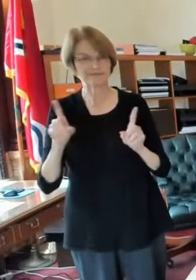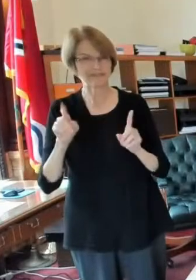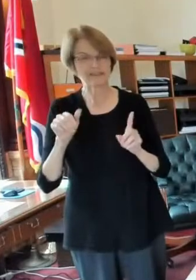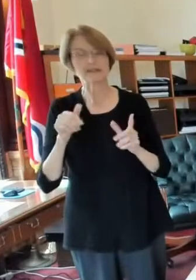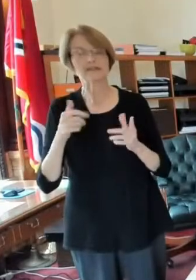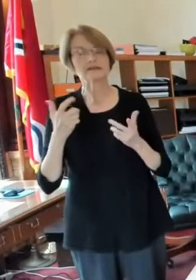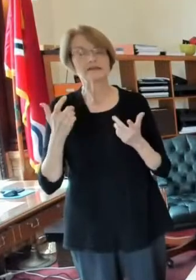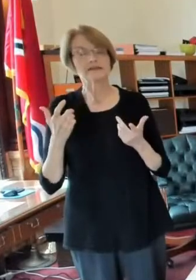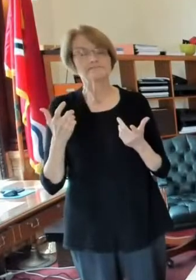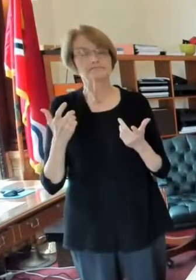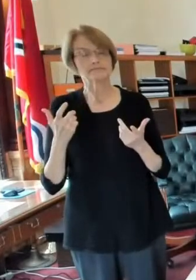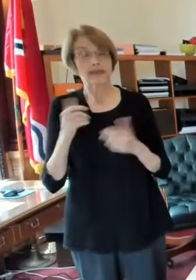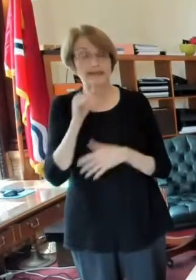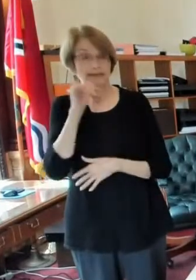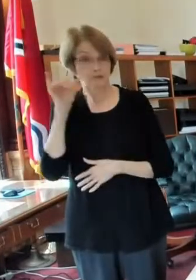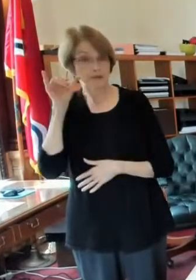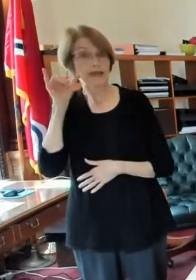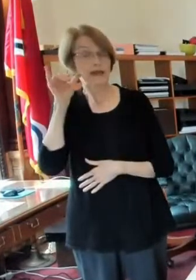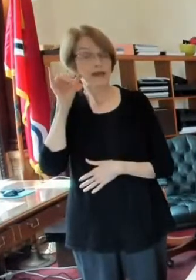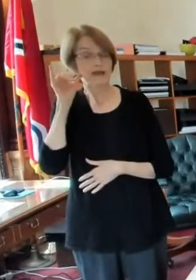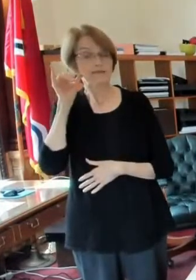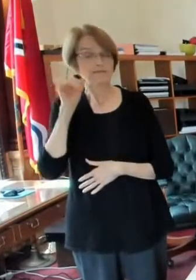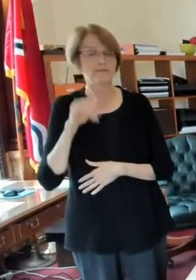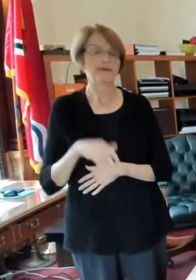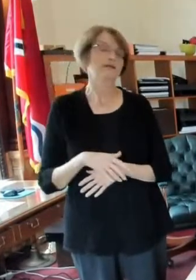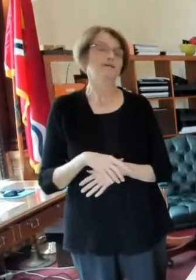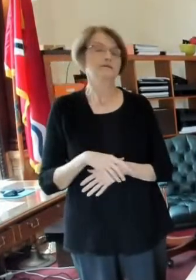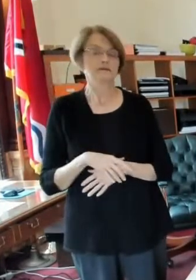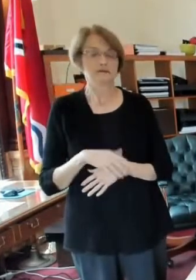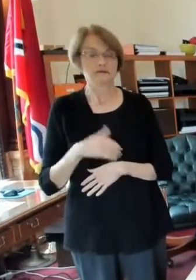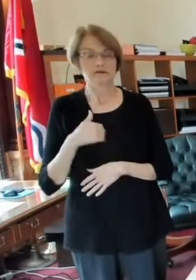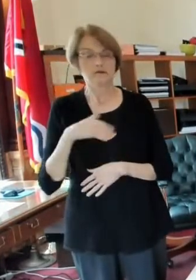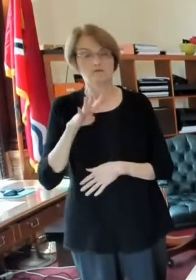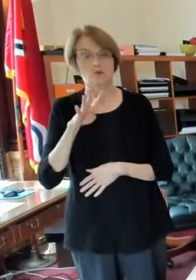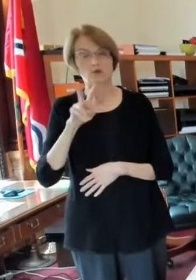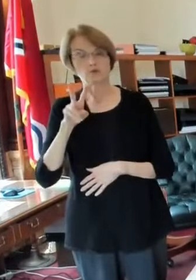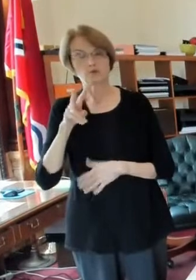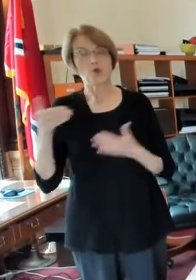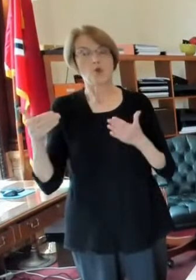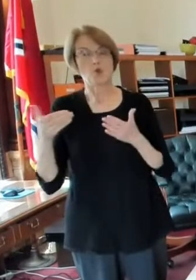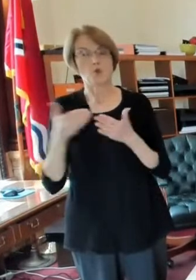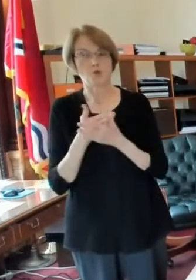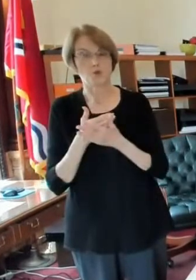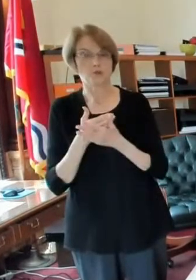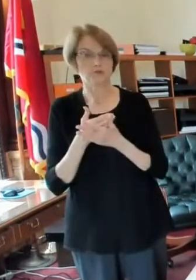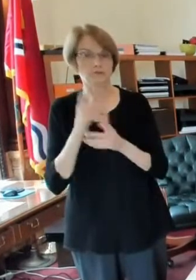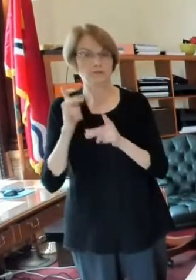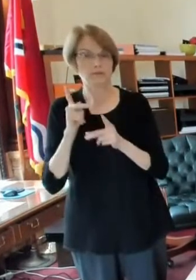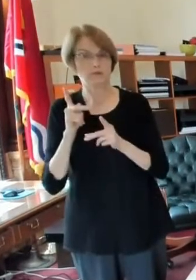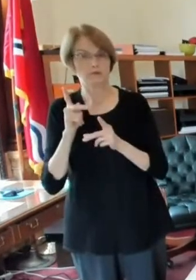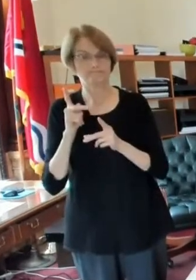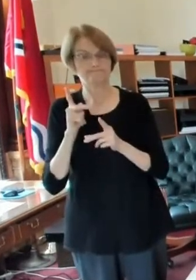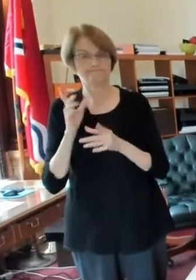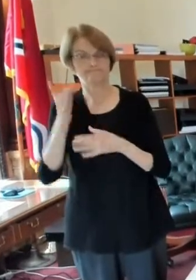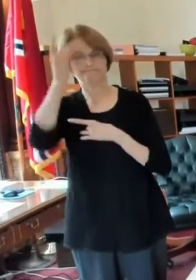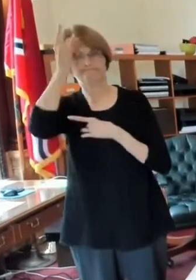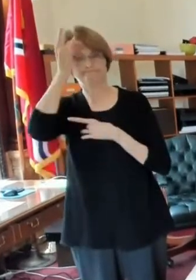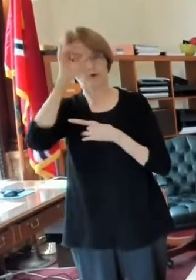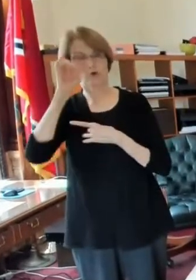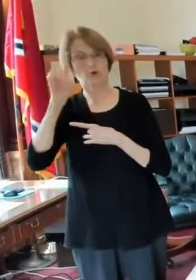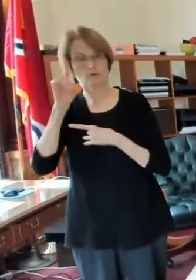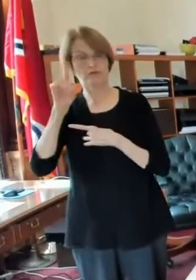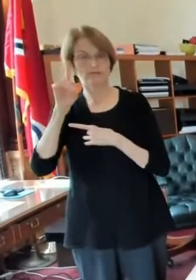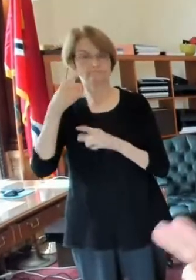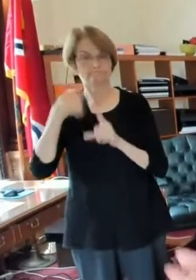that yesterday we had 42 new cases in the city of st louis now on the